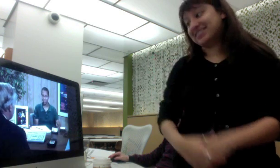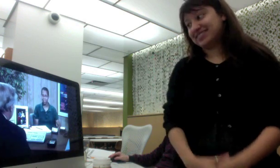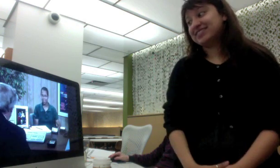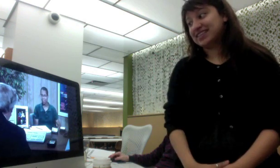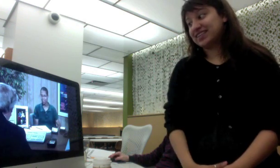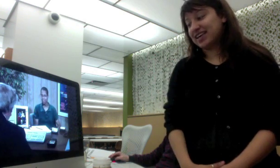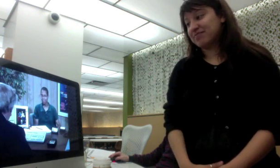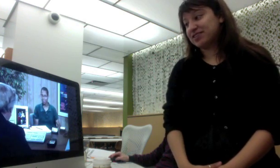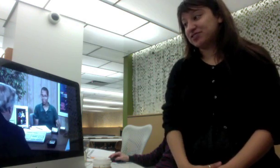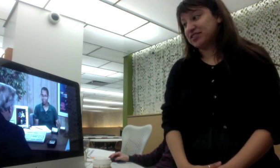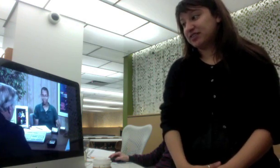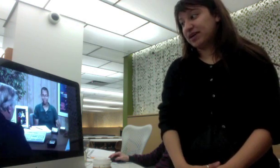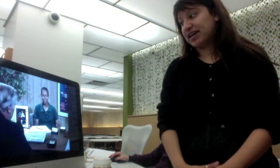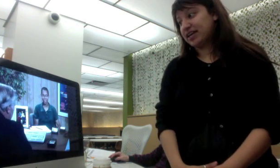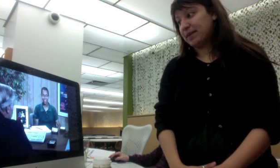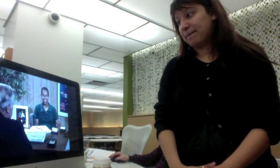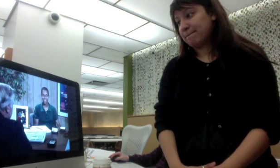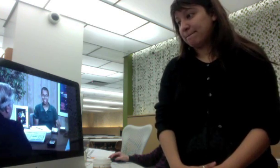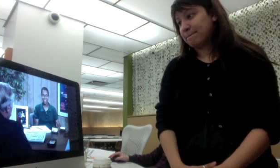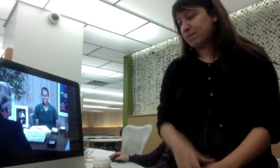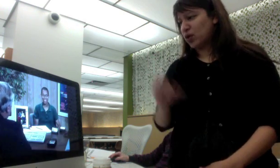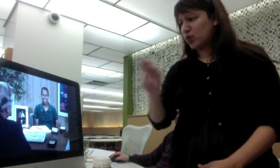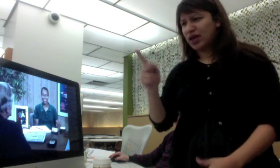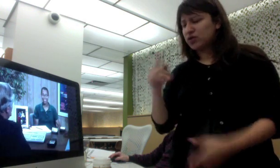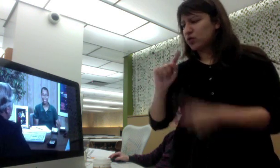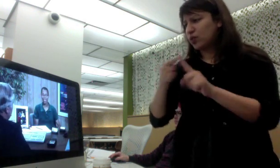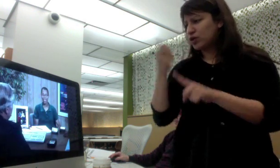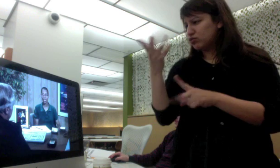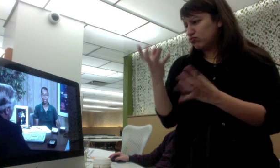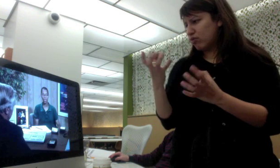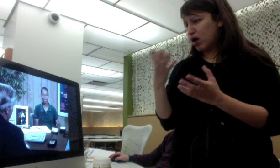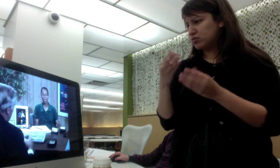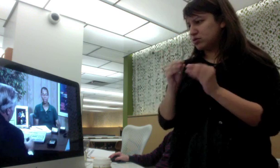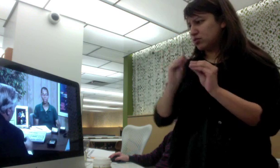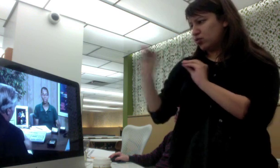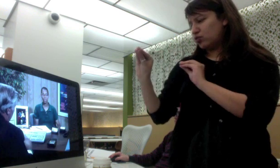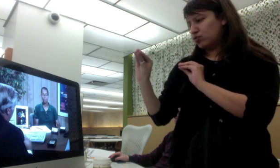Yes. Yes, I am interested in buying it. soon would you like to move in?